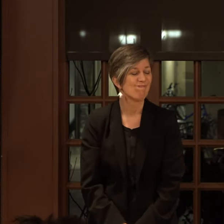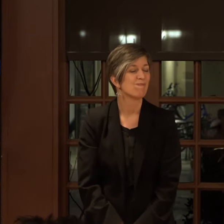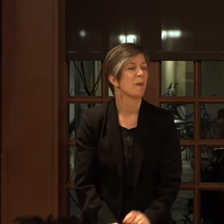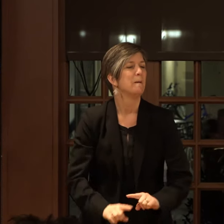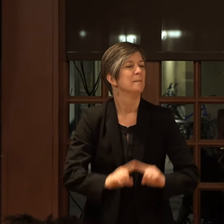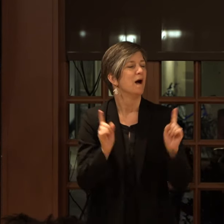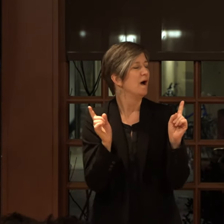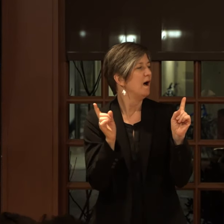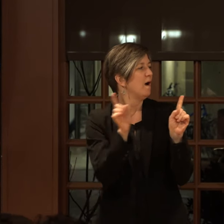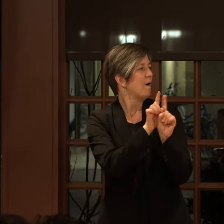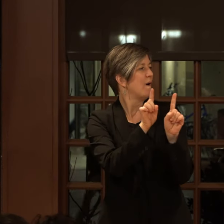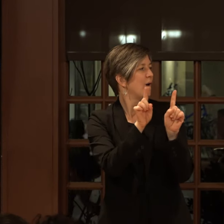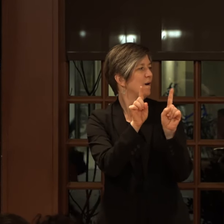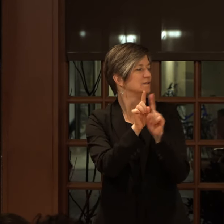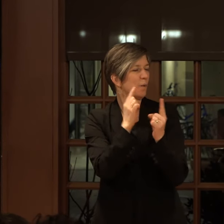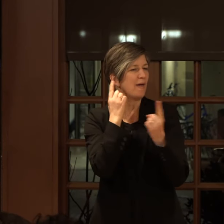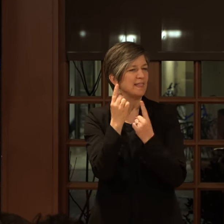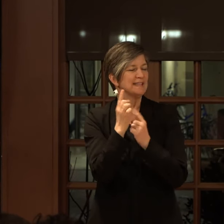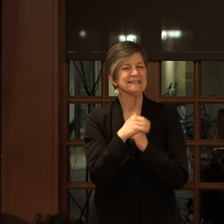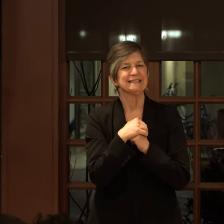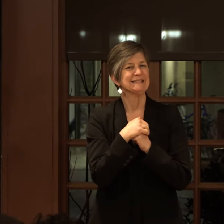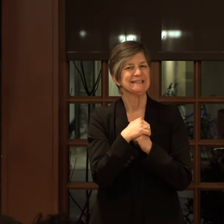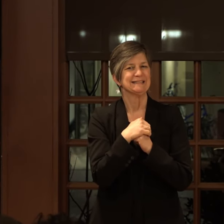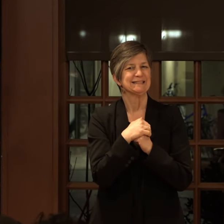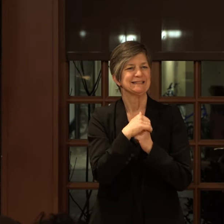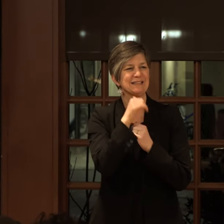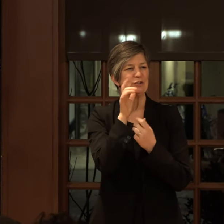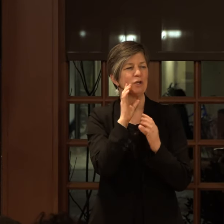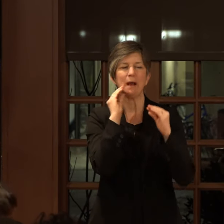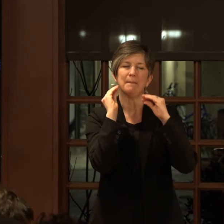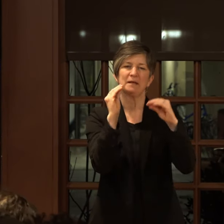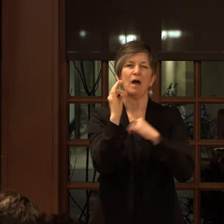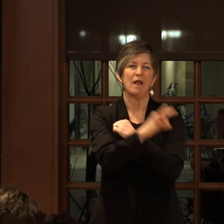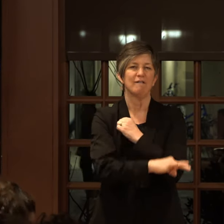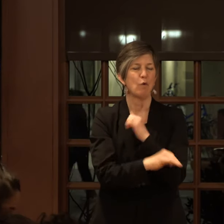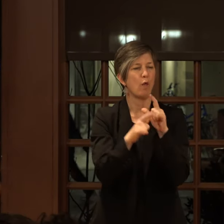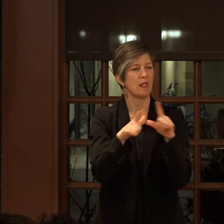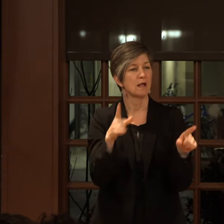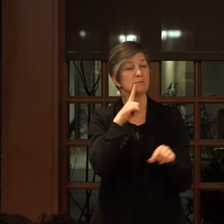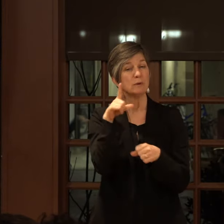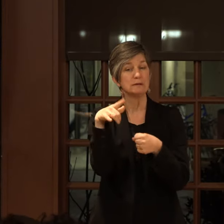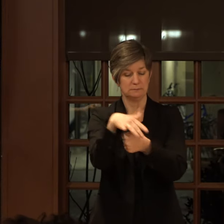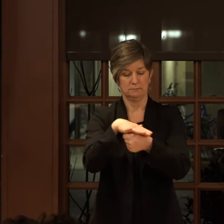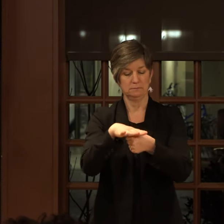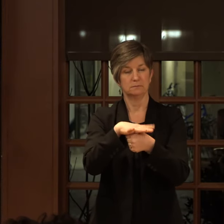But I also, I think that it shouldn't be taught as a foreign language because it's a domestic one.